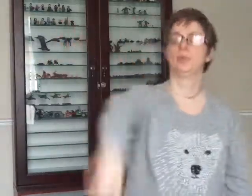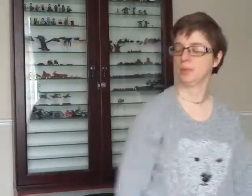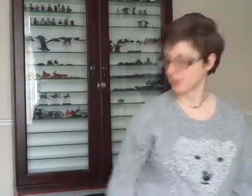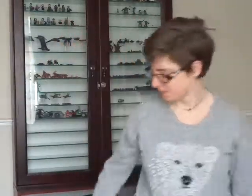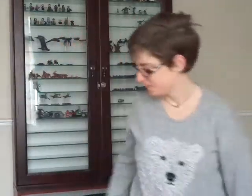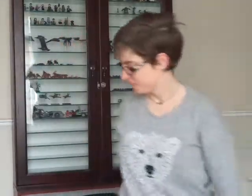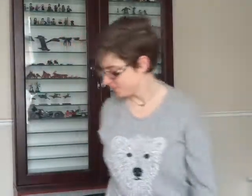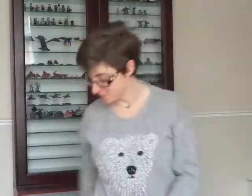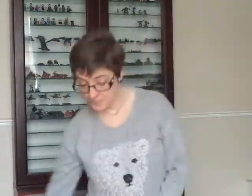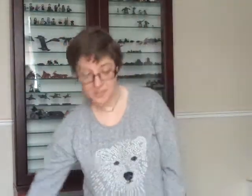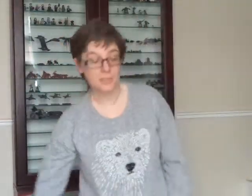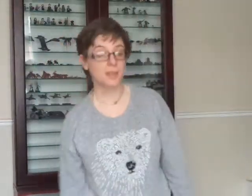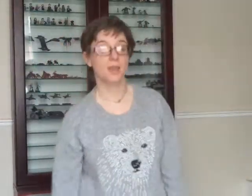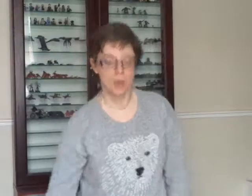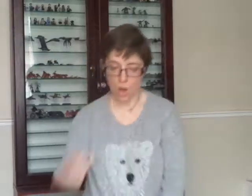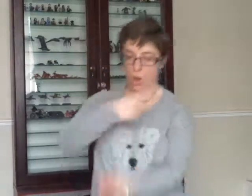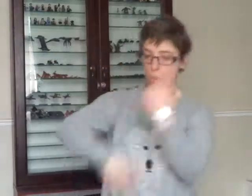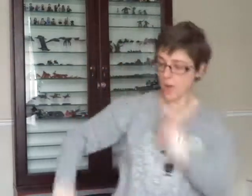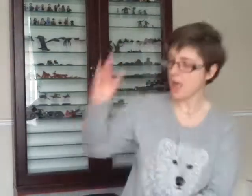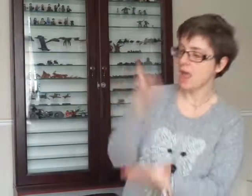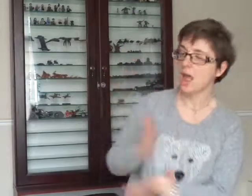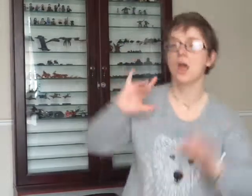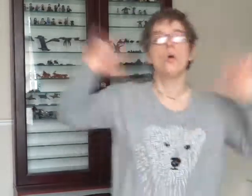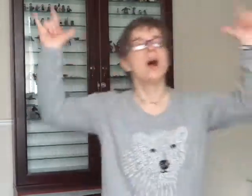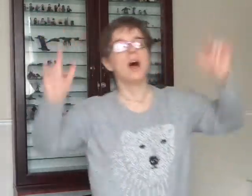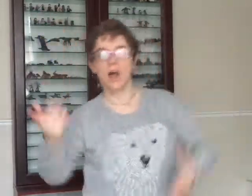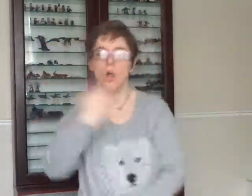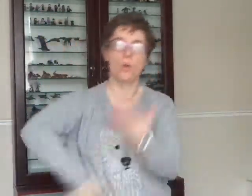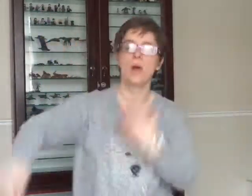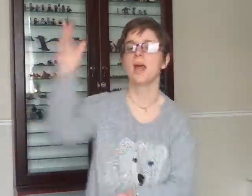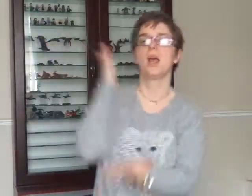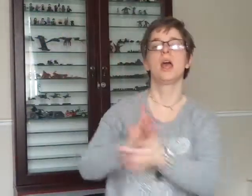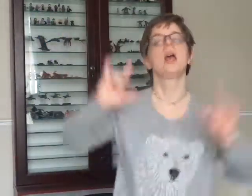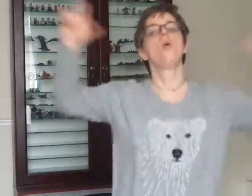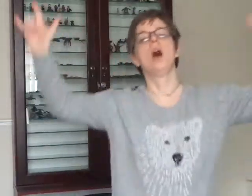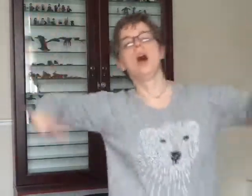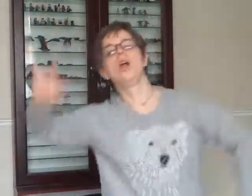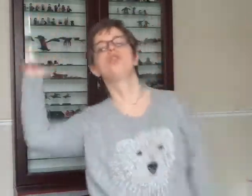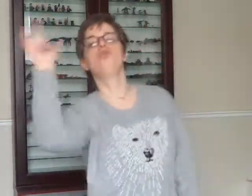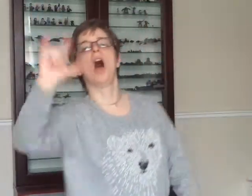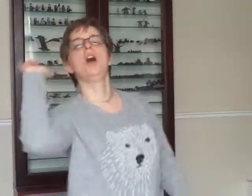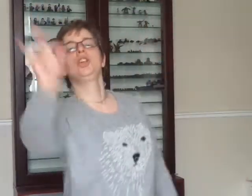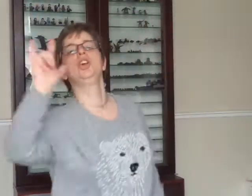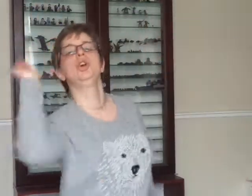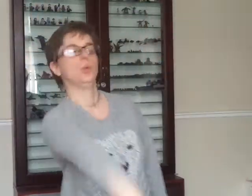We Will, We Will Rock You